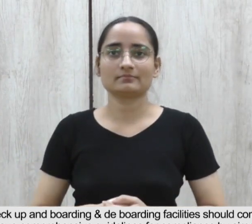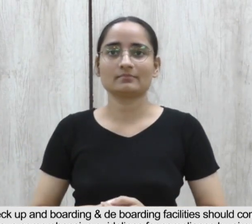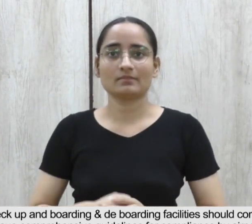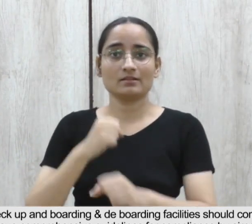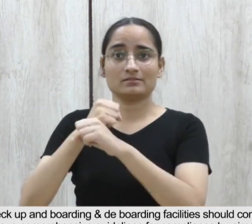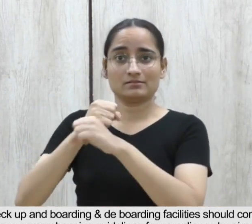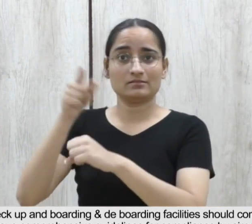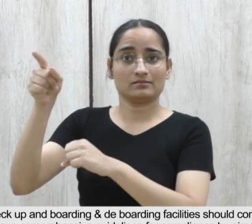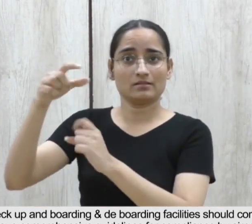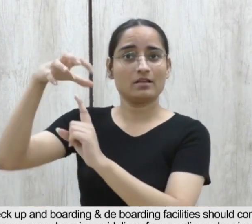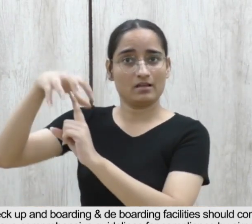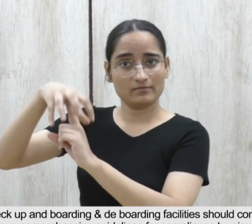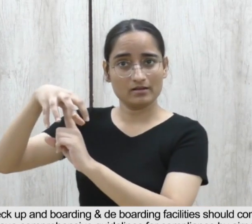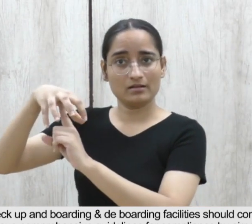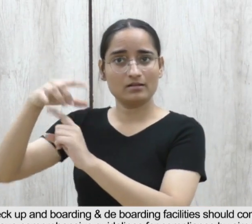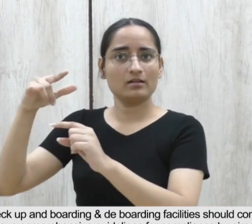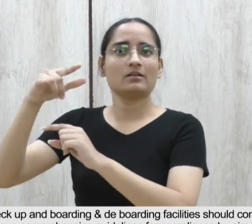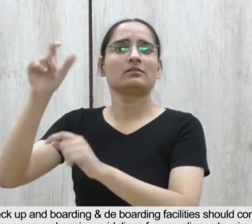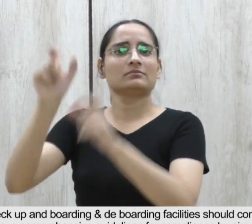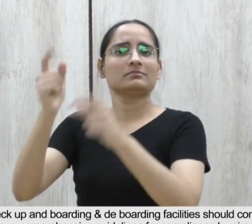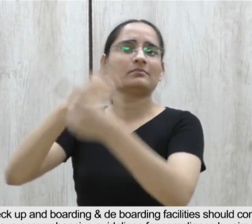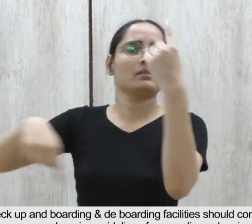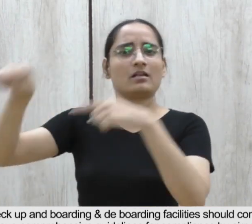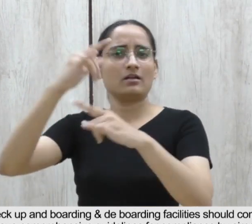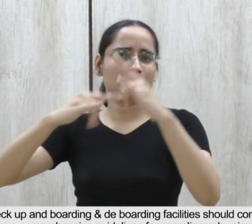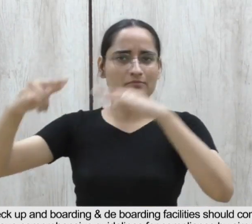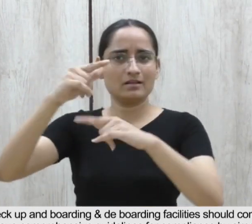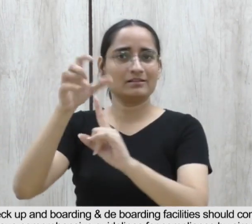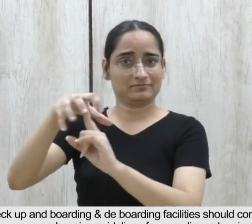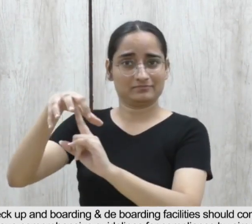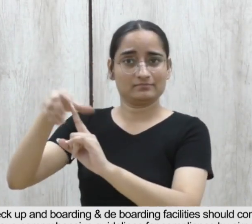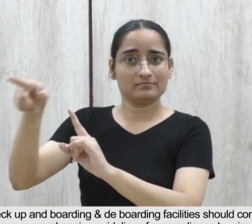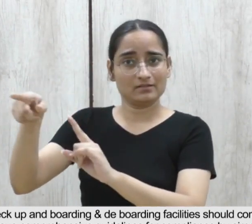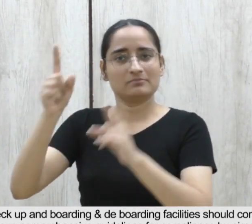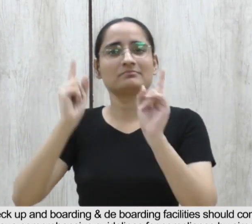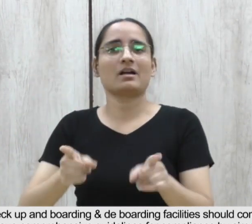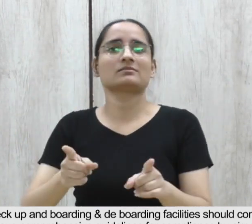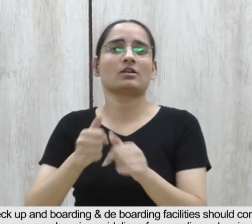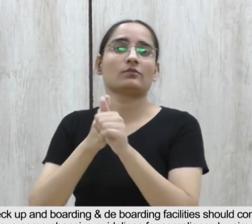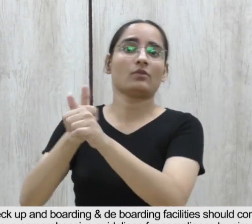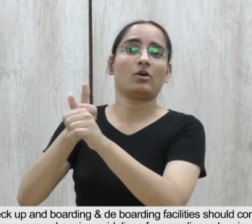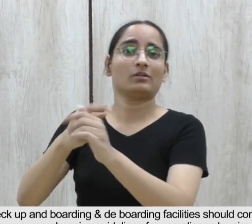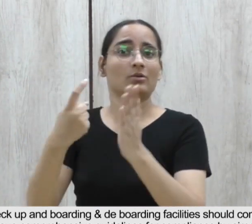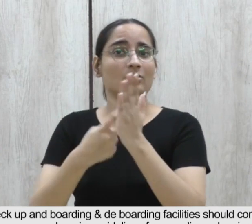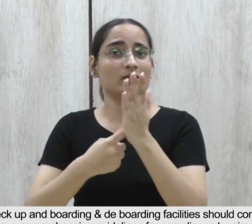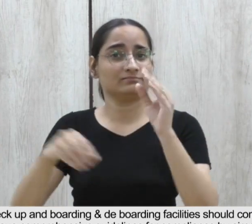Ministry of Civil Aviation will issue comprehensive guidelines for